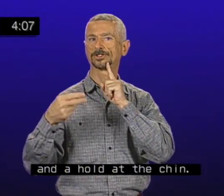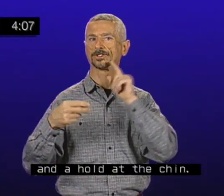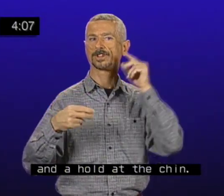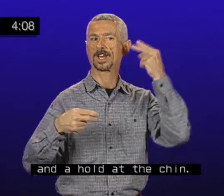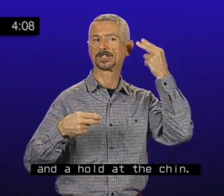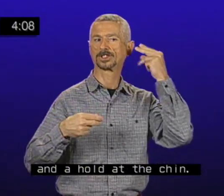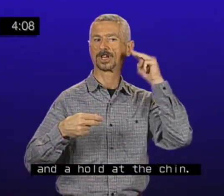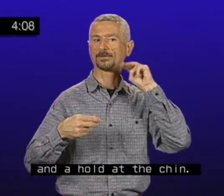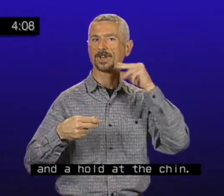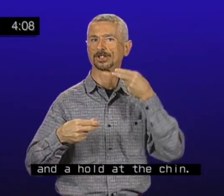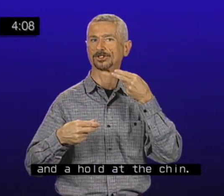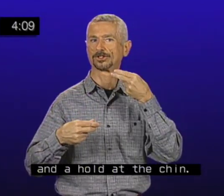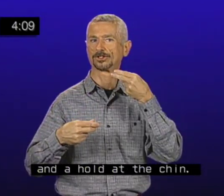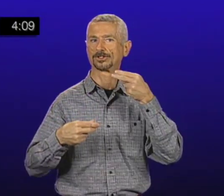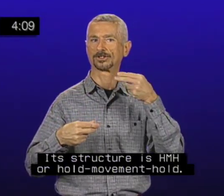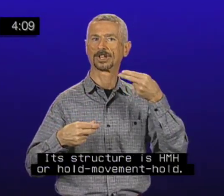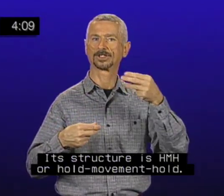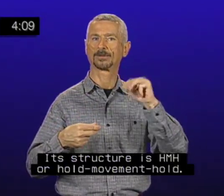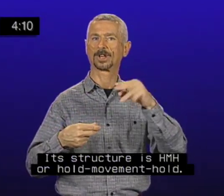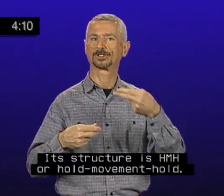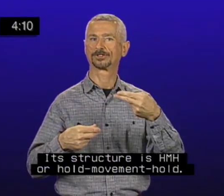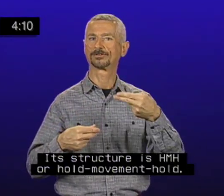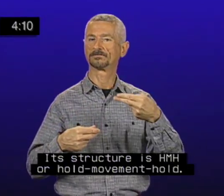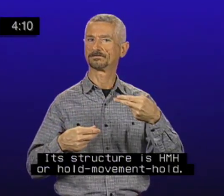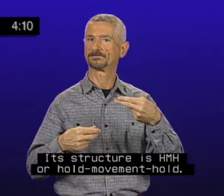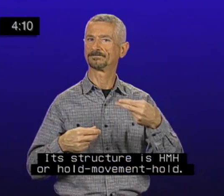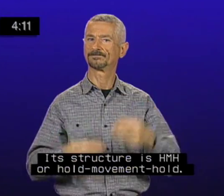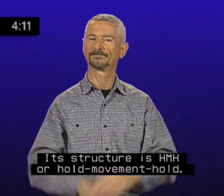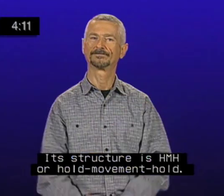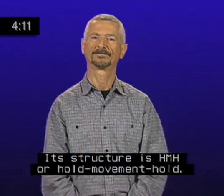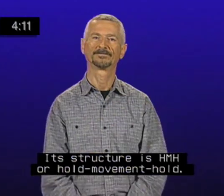chin. Its structure is HMH or hold movement hold.